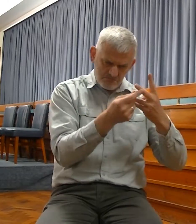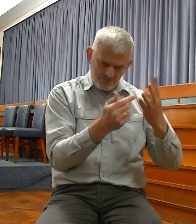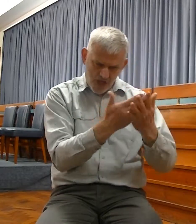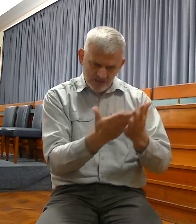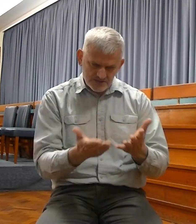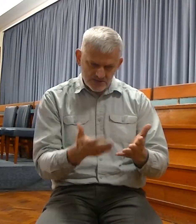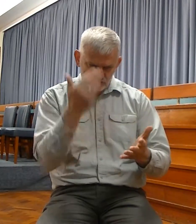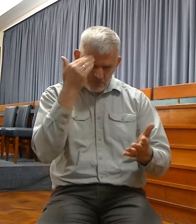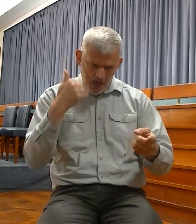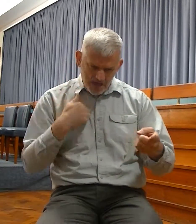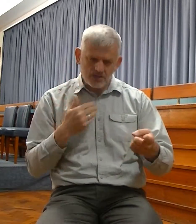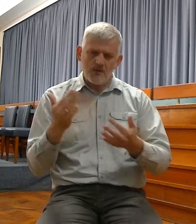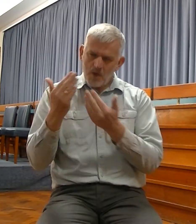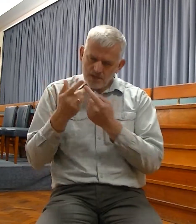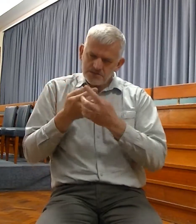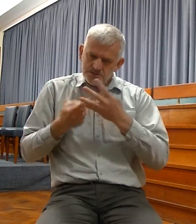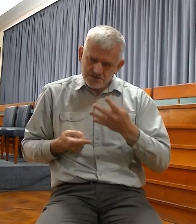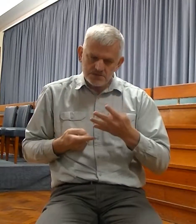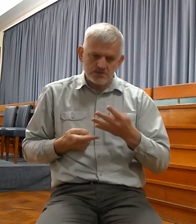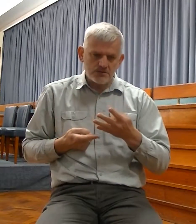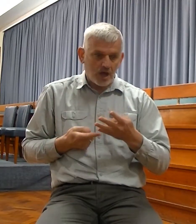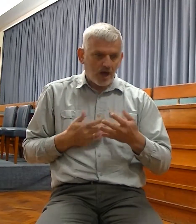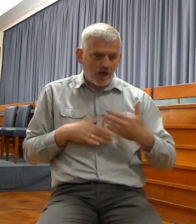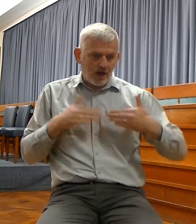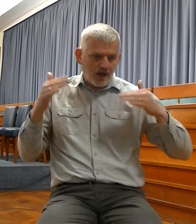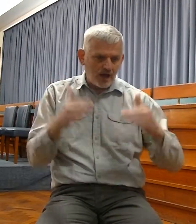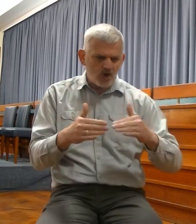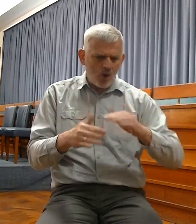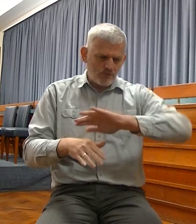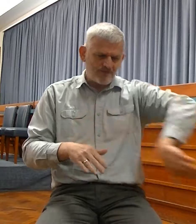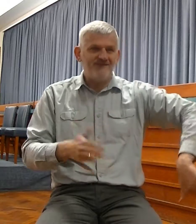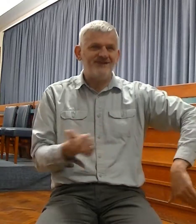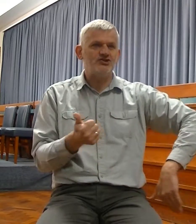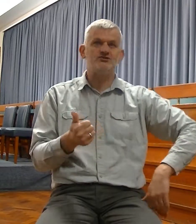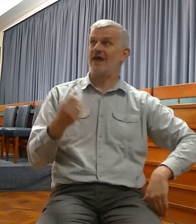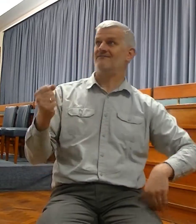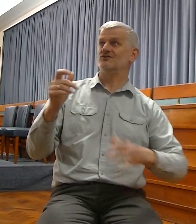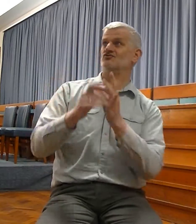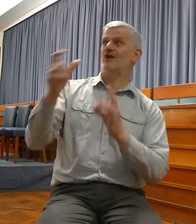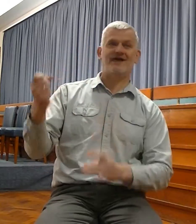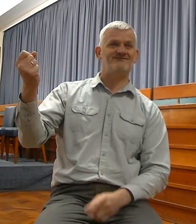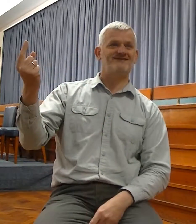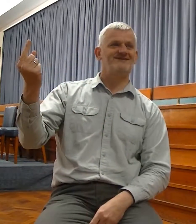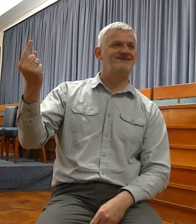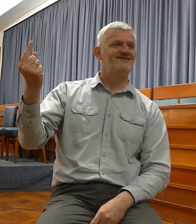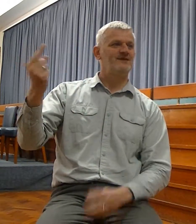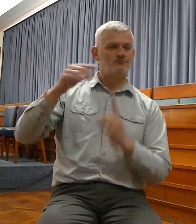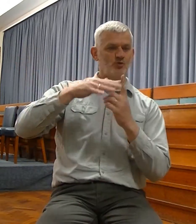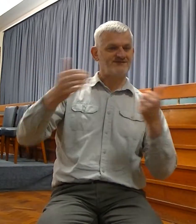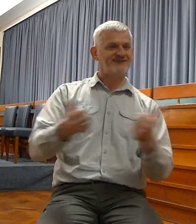symbols anymore, because we have Christ. So the prophecy is fulfilled. Our worship doesn't centre on those things,